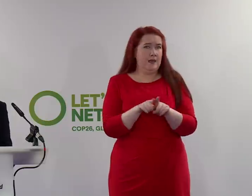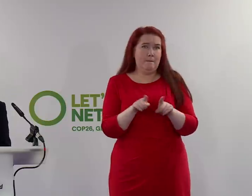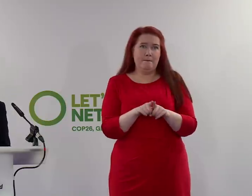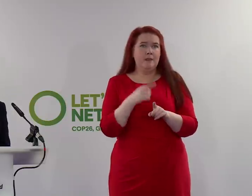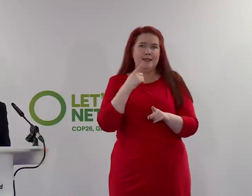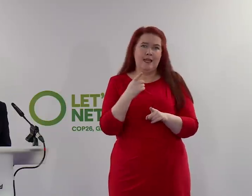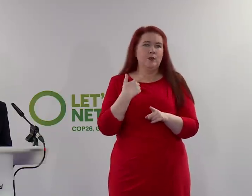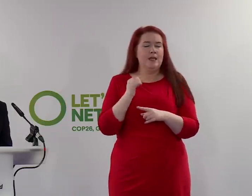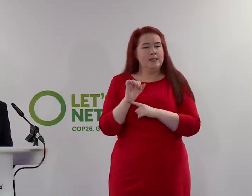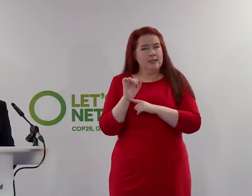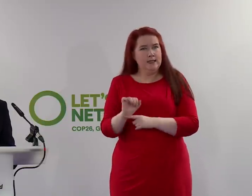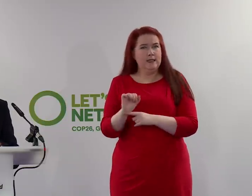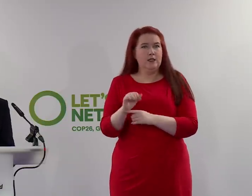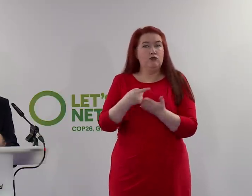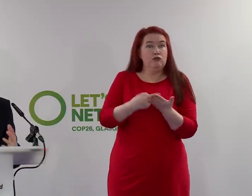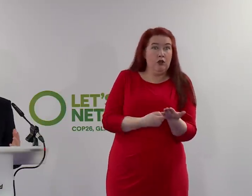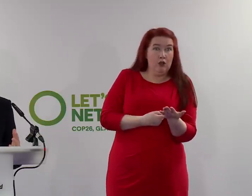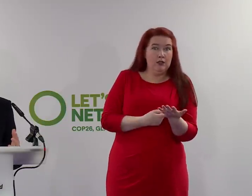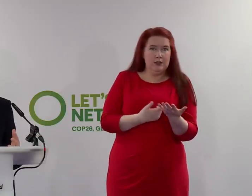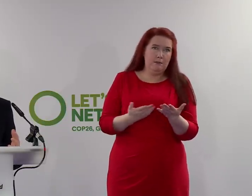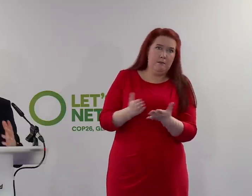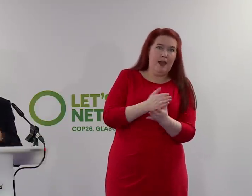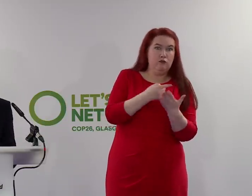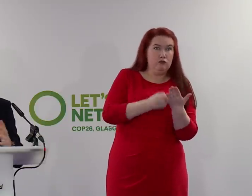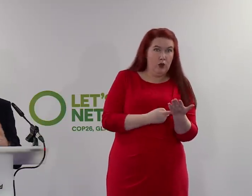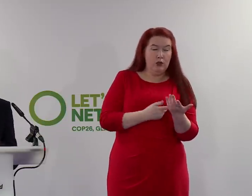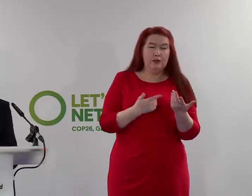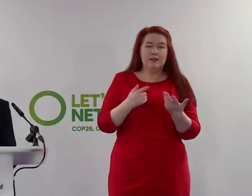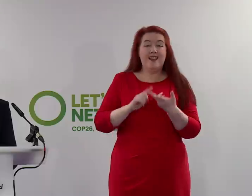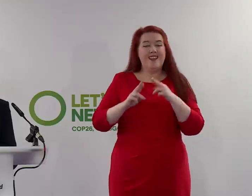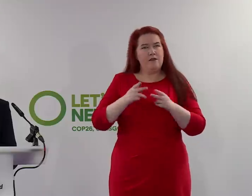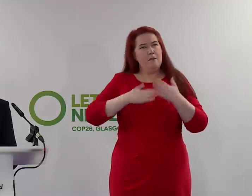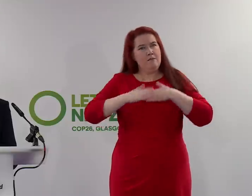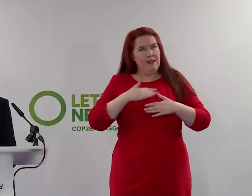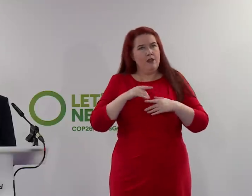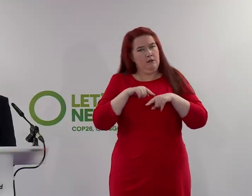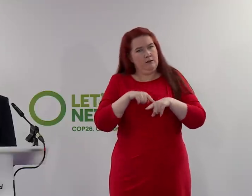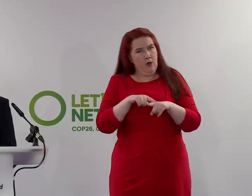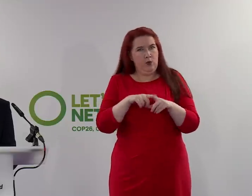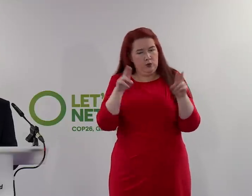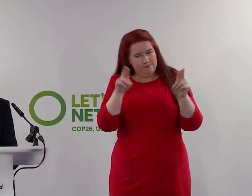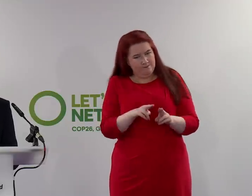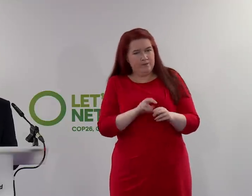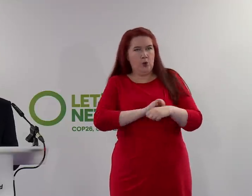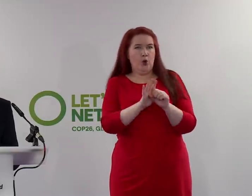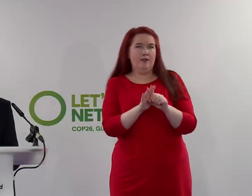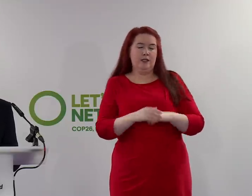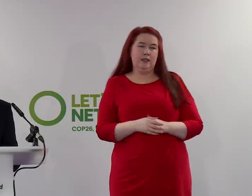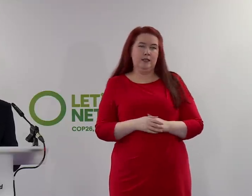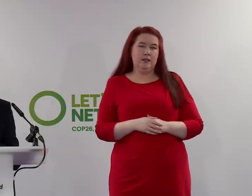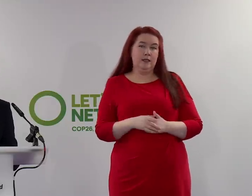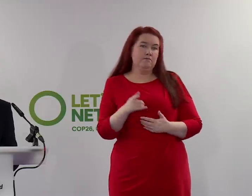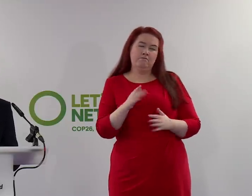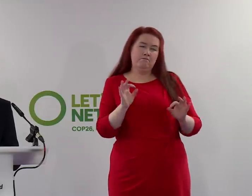avoid restrictions if we behave in the ways that we know keep the virus under control. That's one of the things that hasn't really